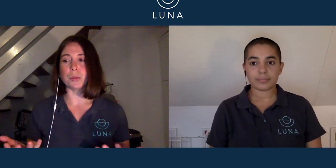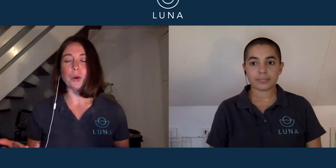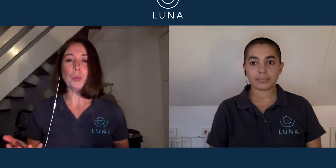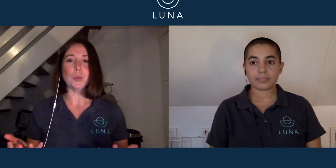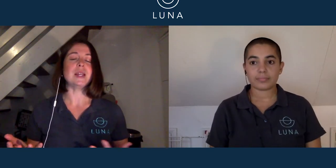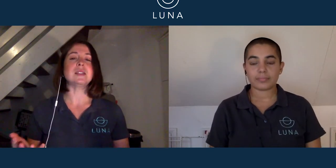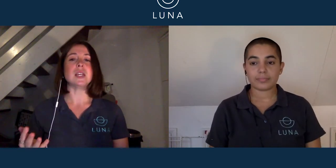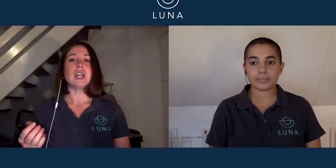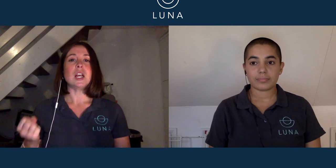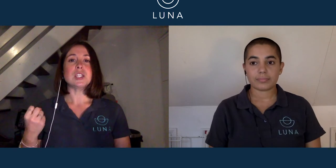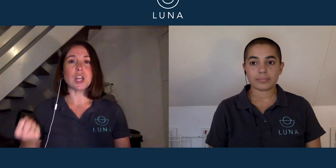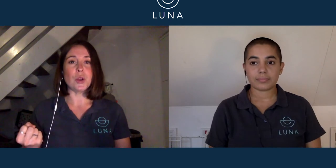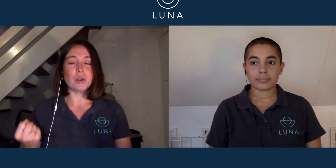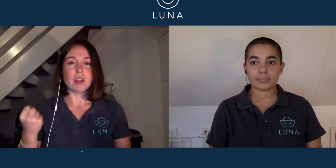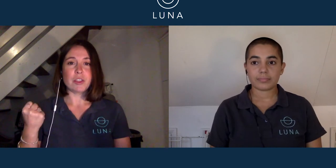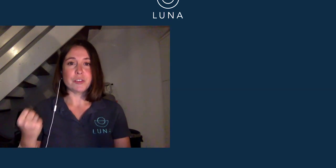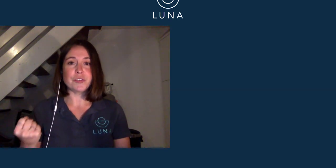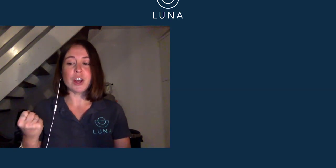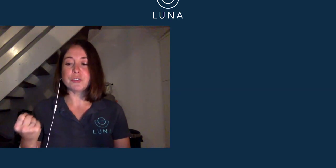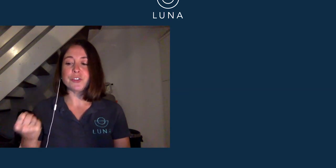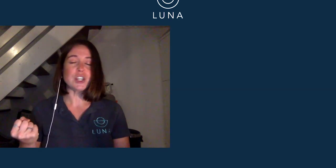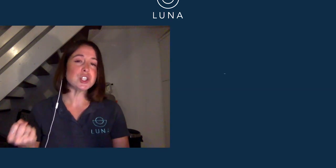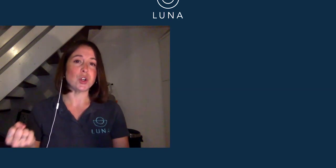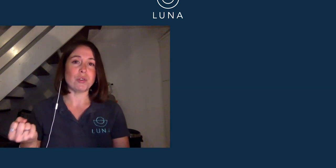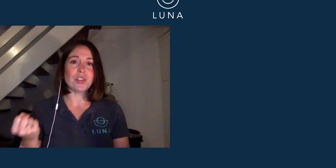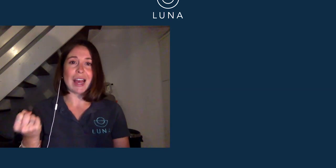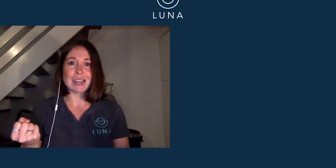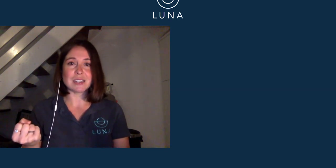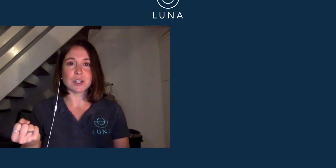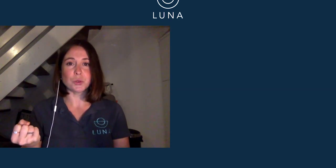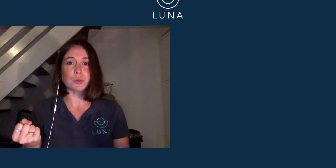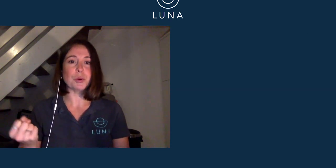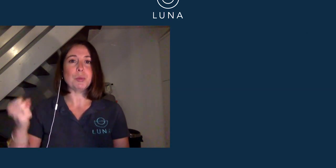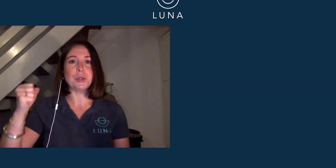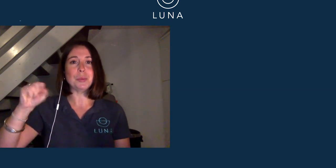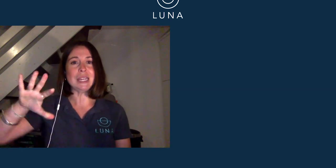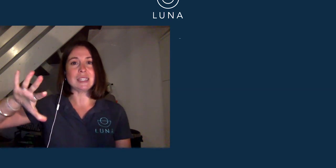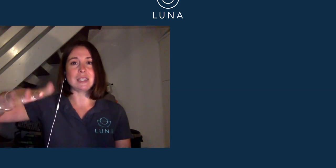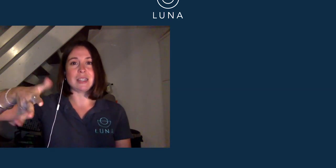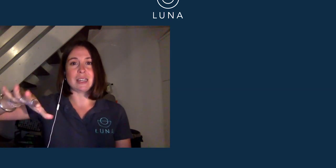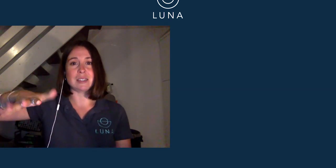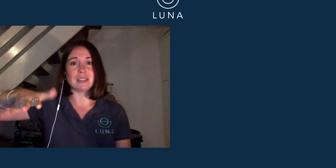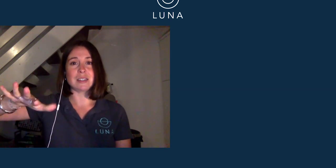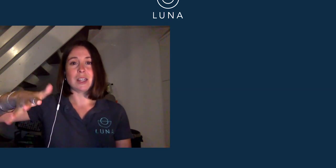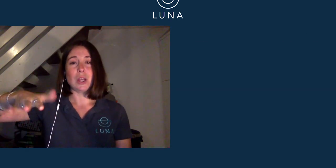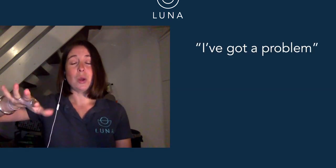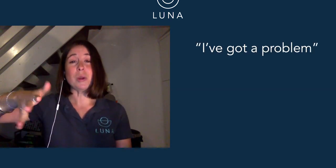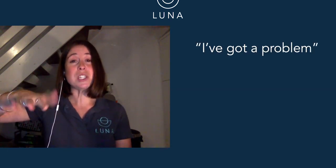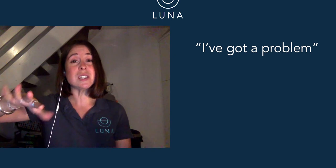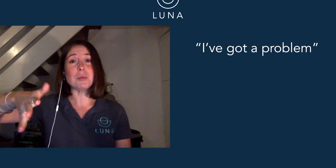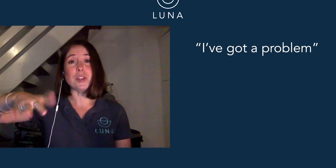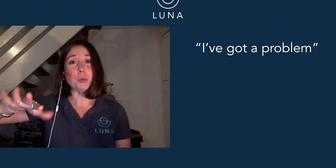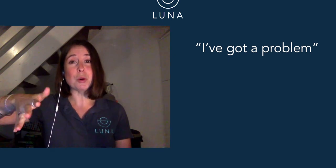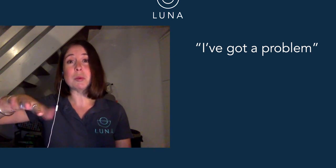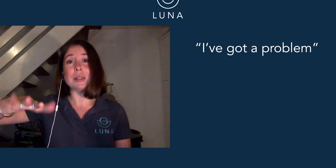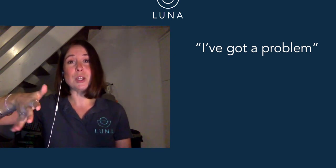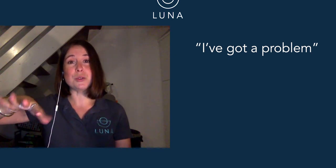problem is. So first off, the hand signal for problem is this, which is something you probably use